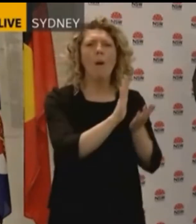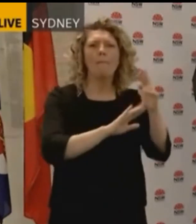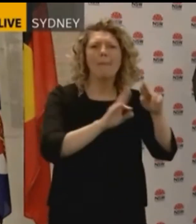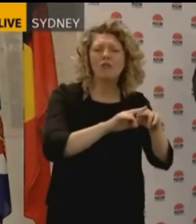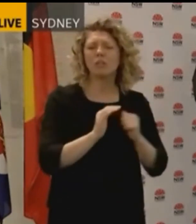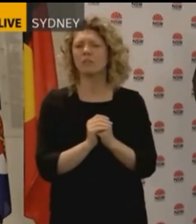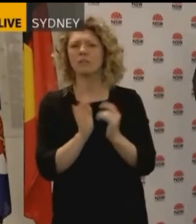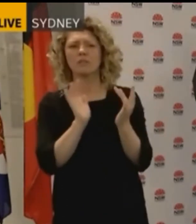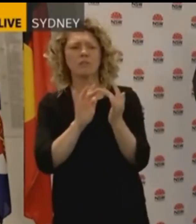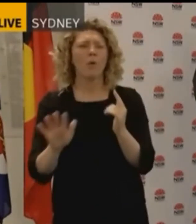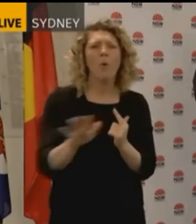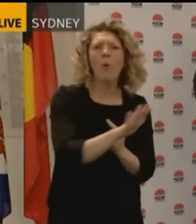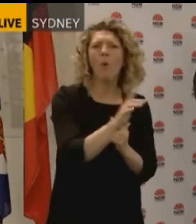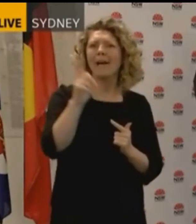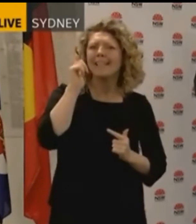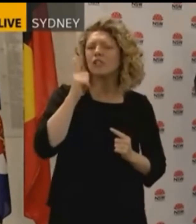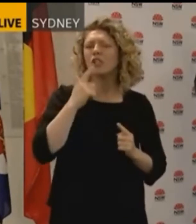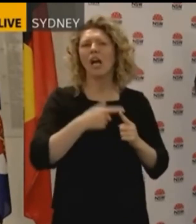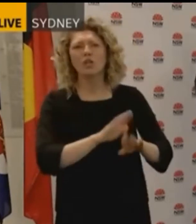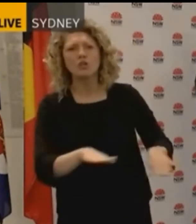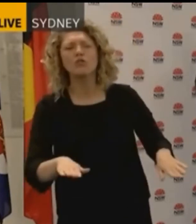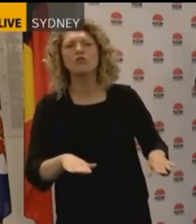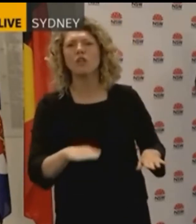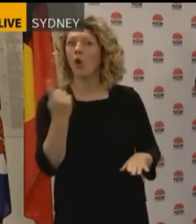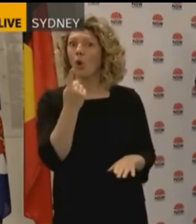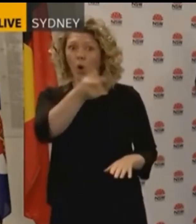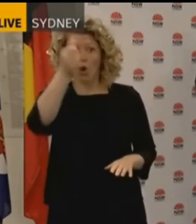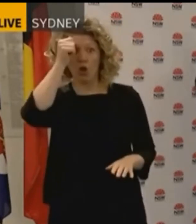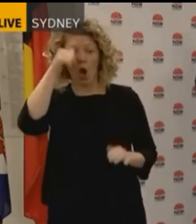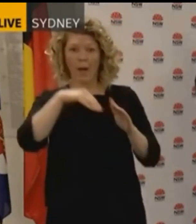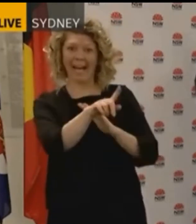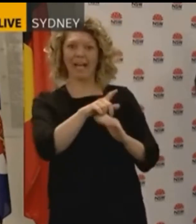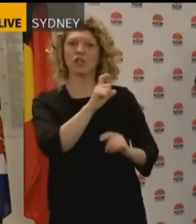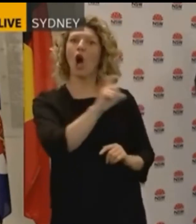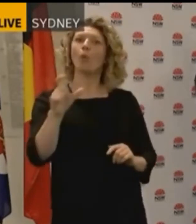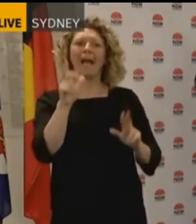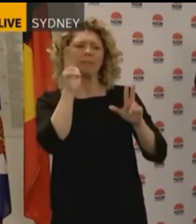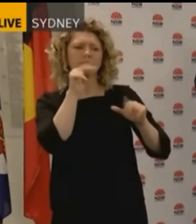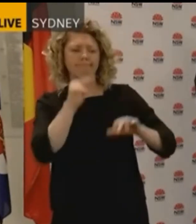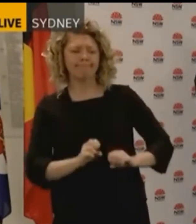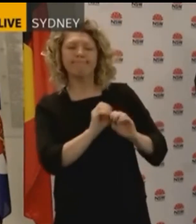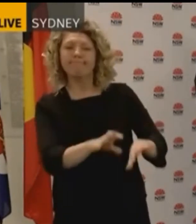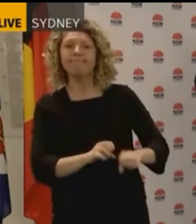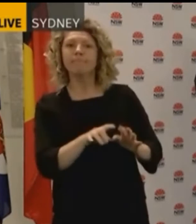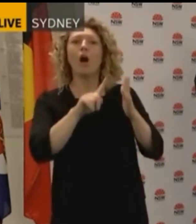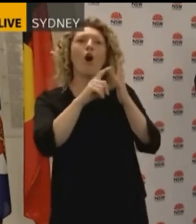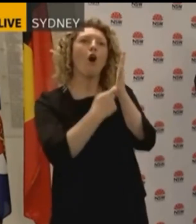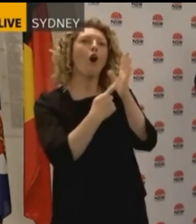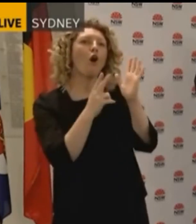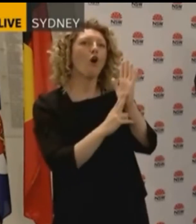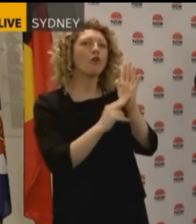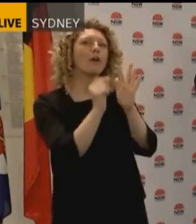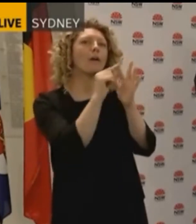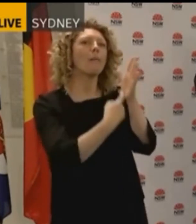additional advice but I would ask anyone who is at that child care centre to immediately isolate.